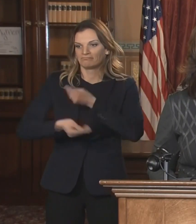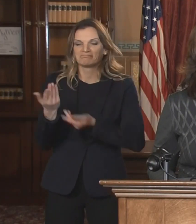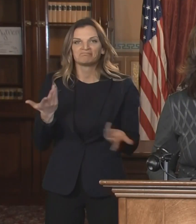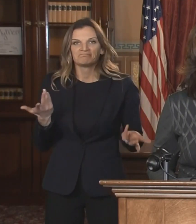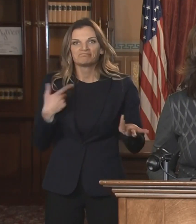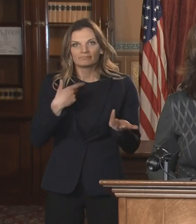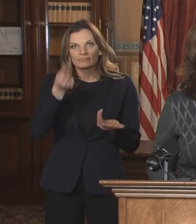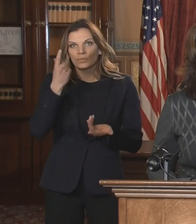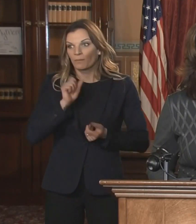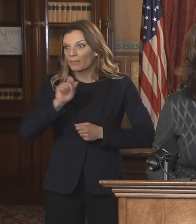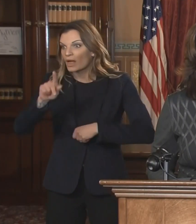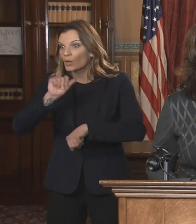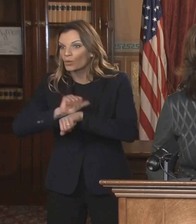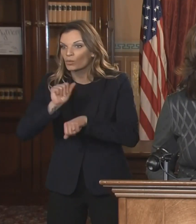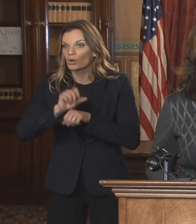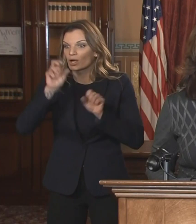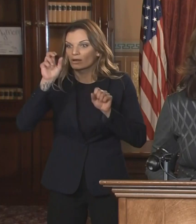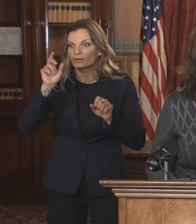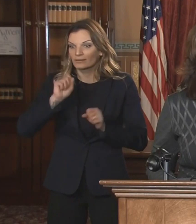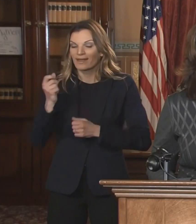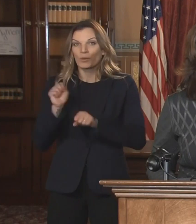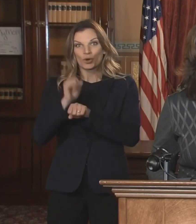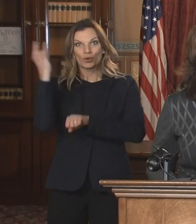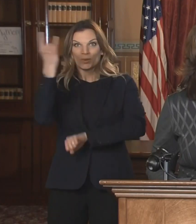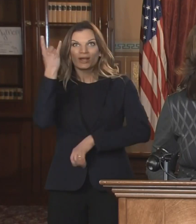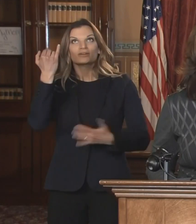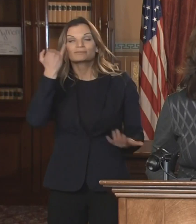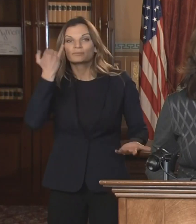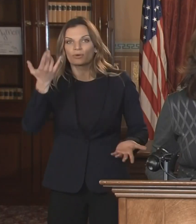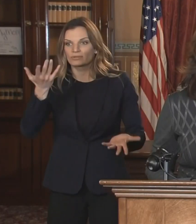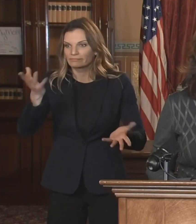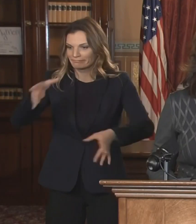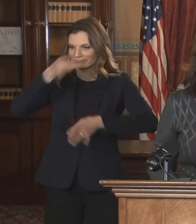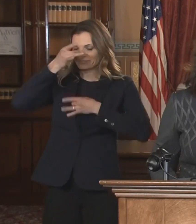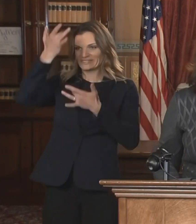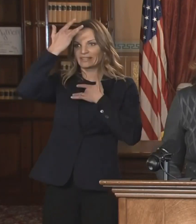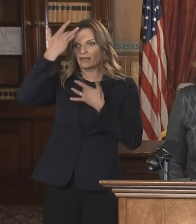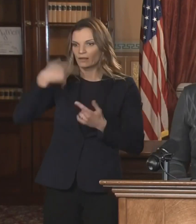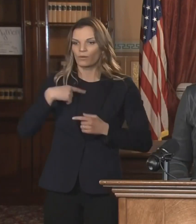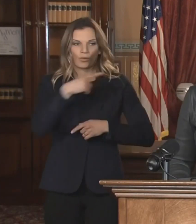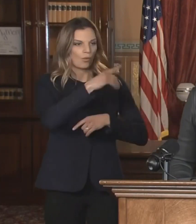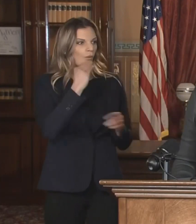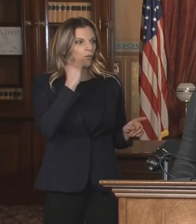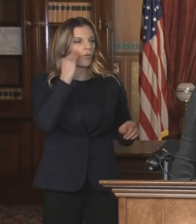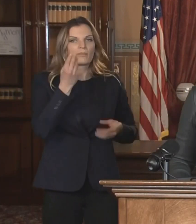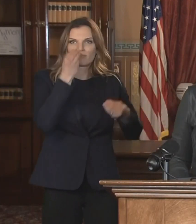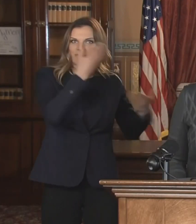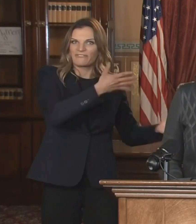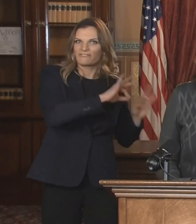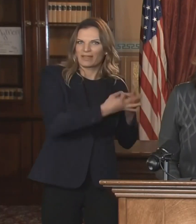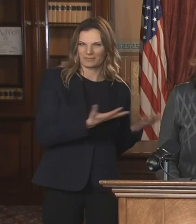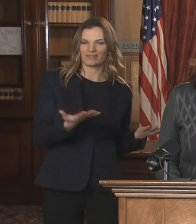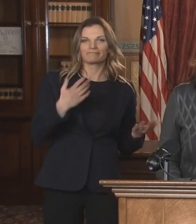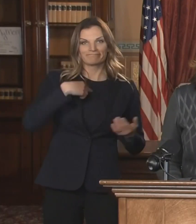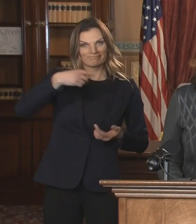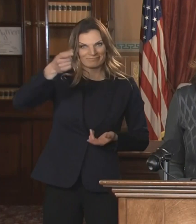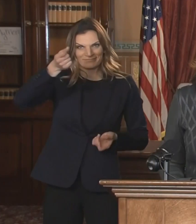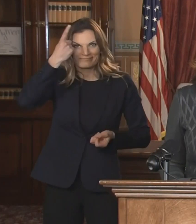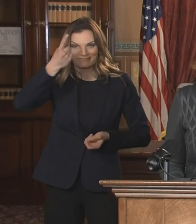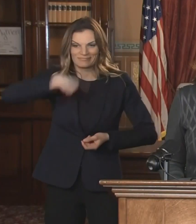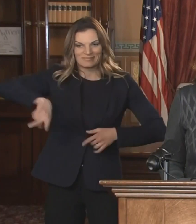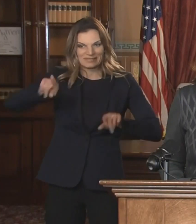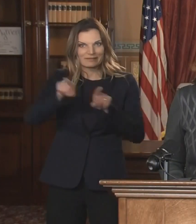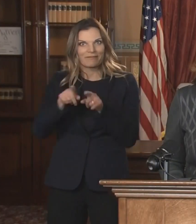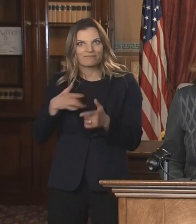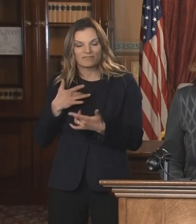back to work and possibly get the virus and bring it home to their loved ones. I, I think we're all feeling that anxiety, but no one